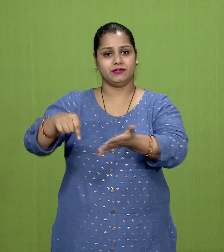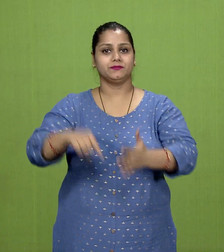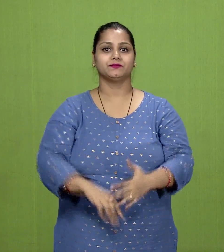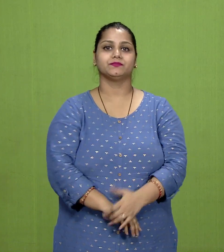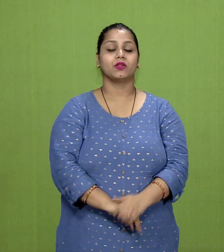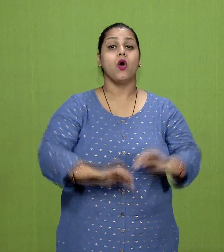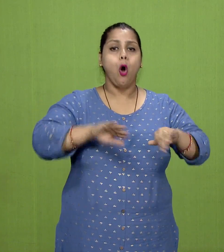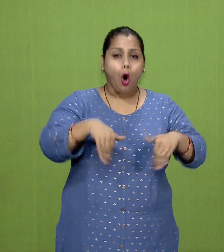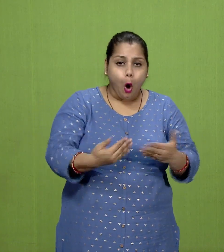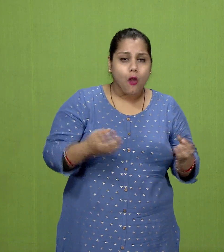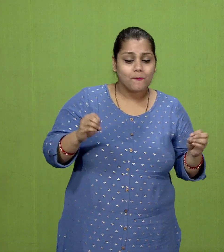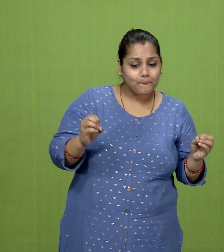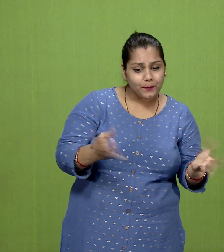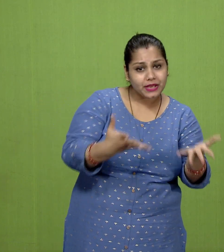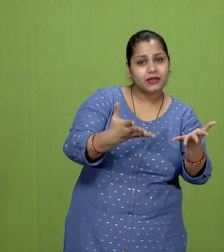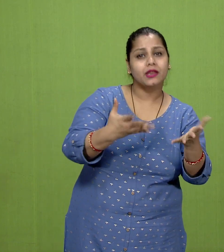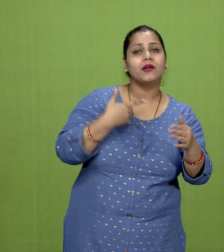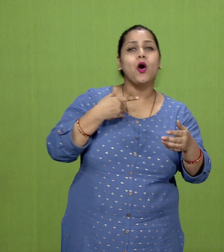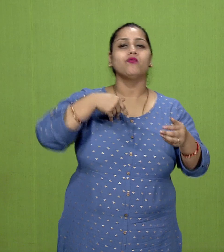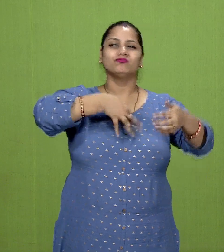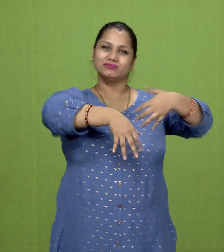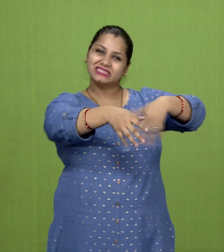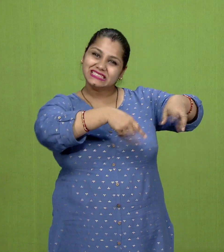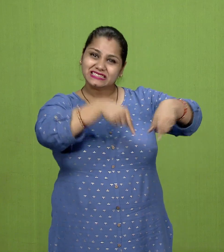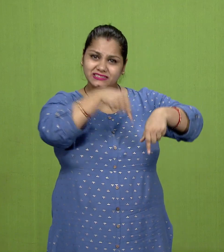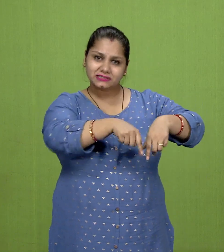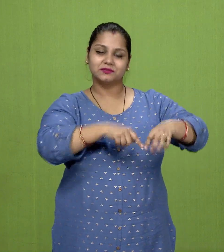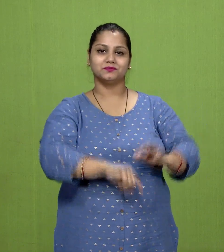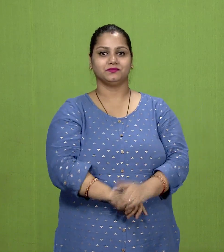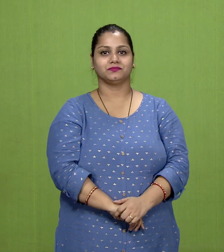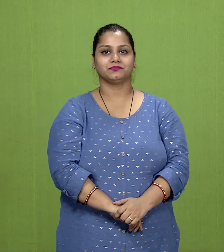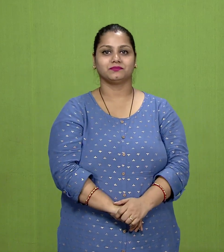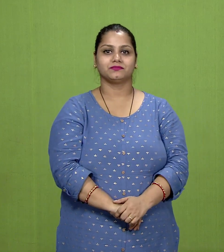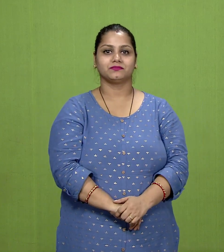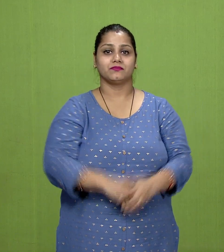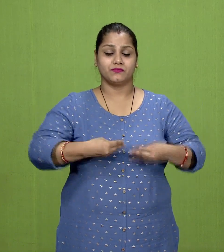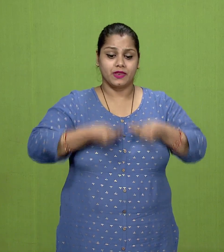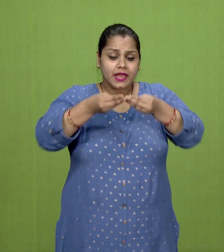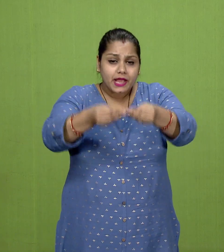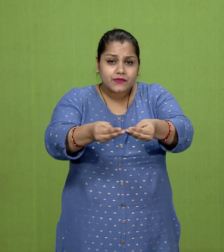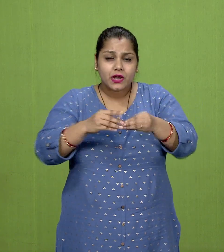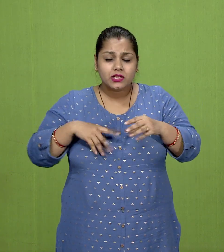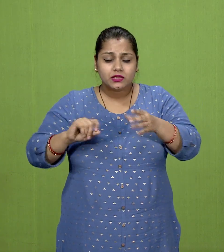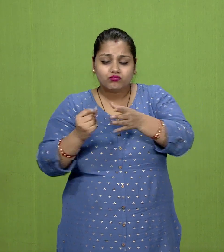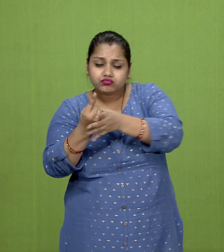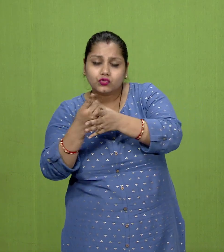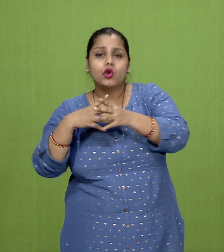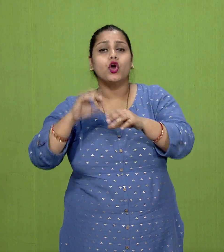and beginning of urbanization, gave rise to new forces